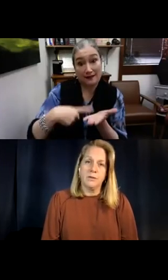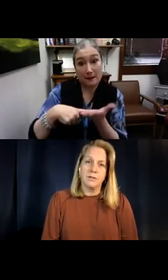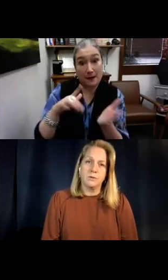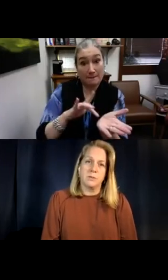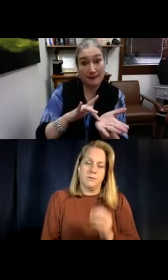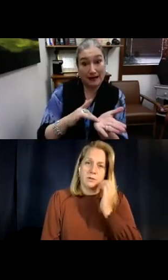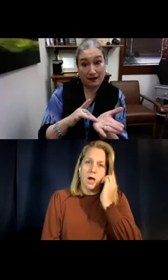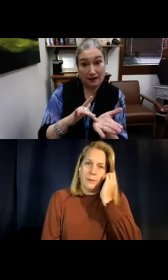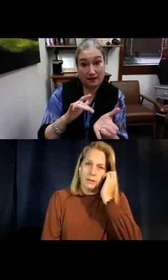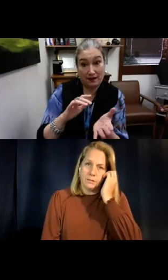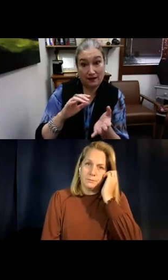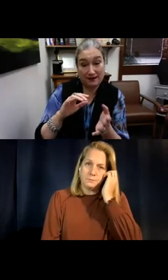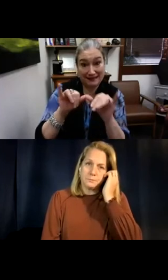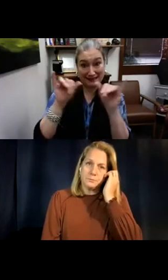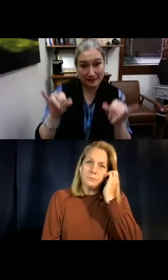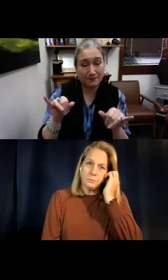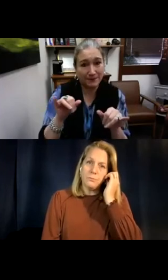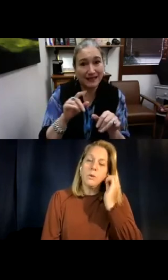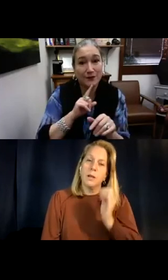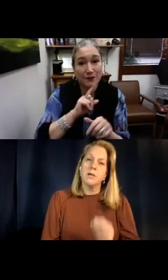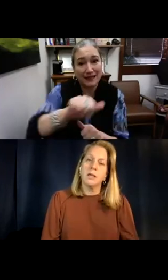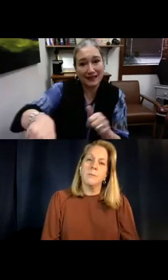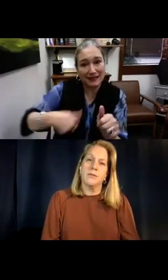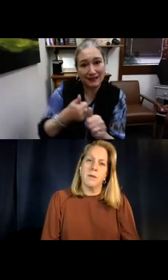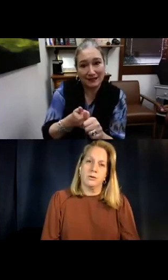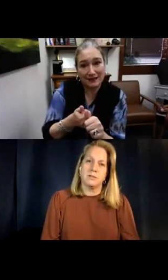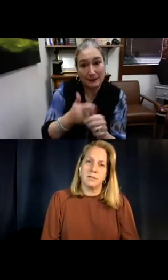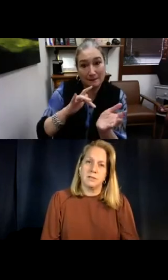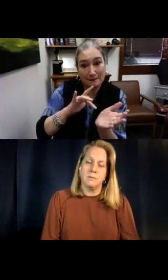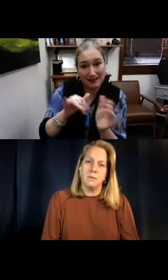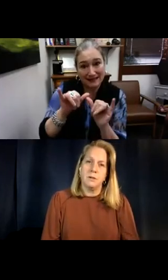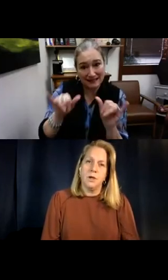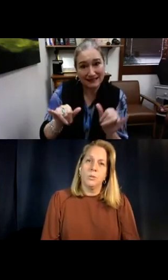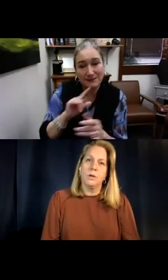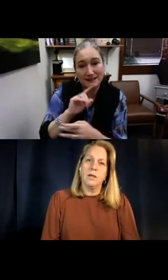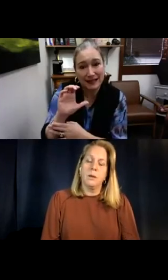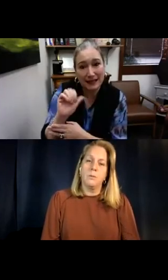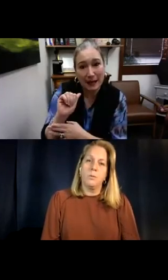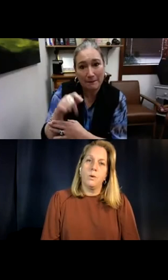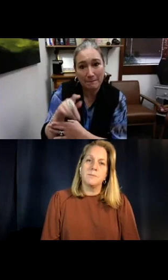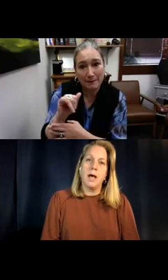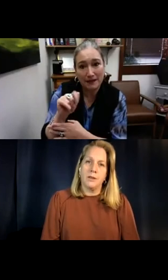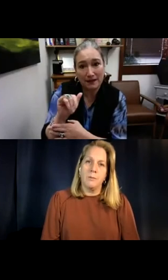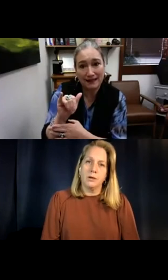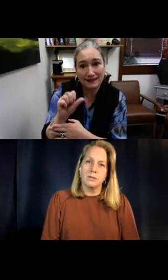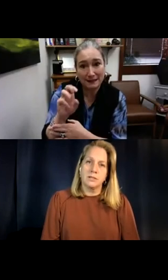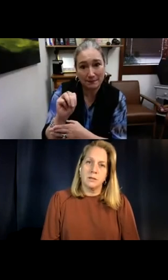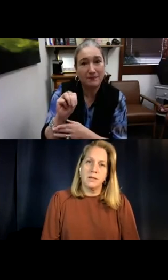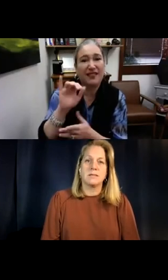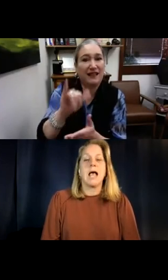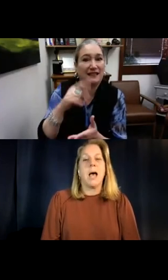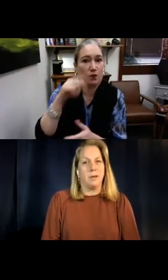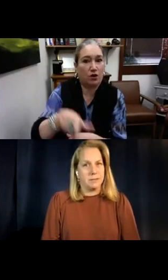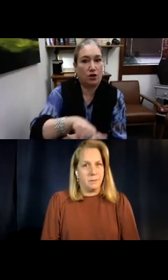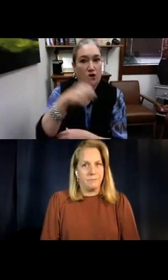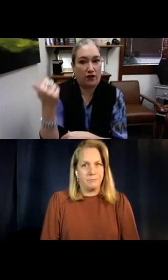focusing on these two specific topics. When I'm talking about the medical system, really what's behind the medical system